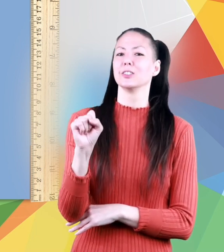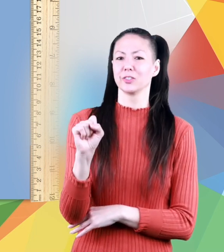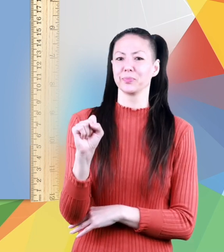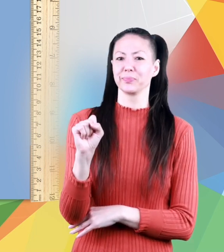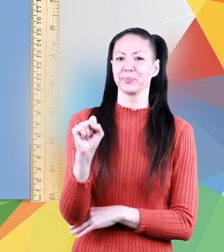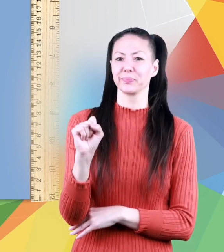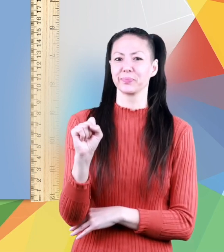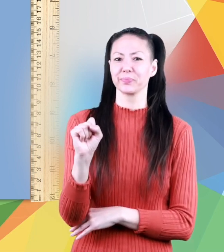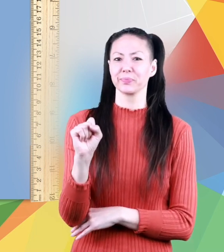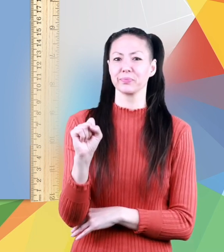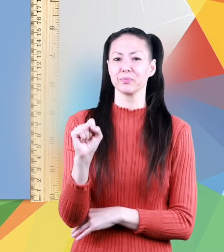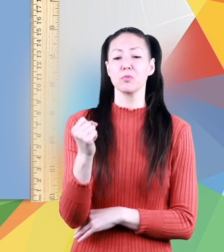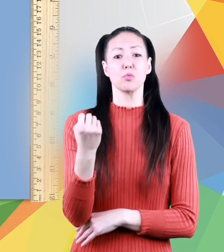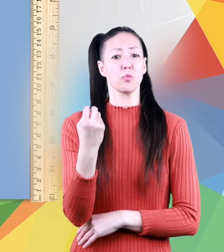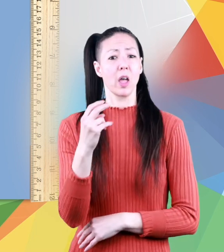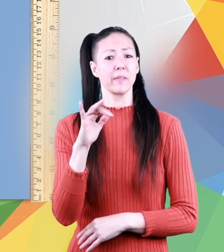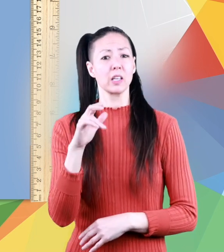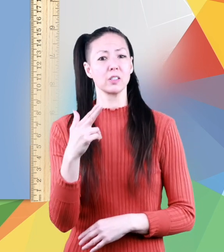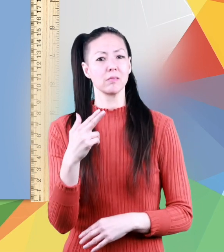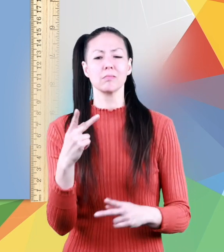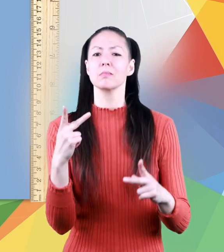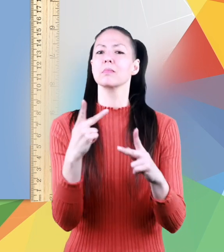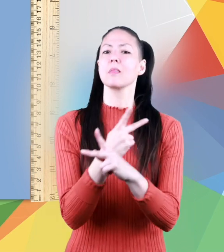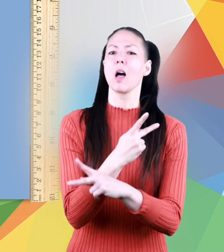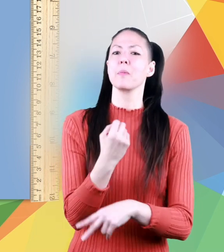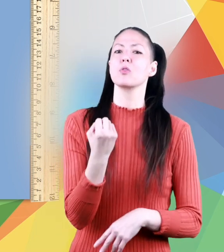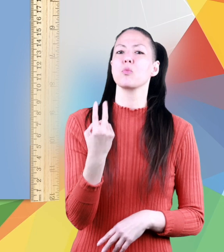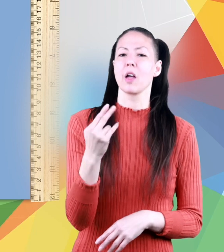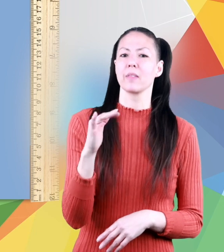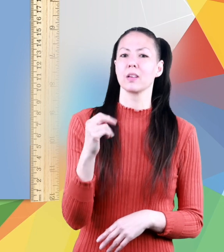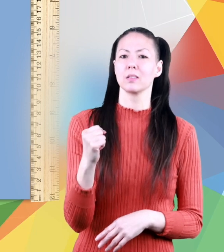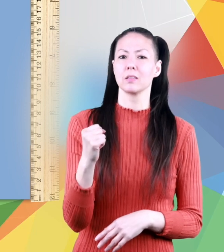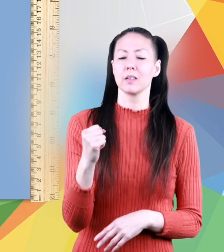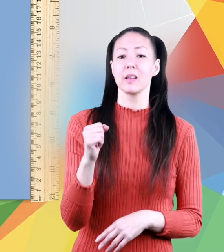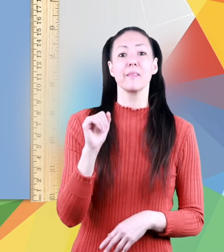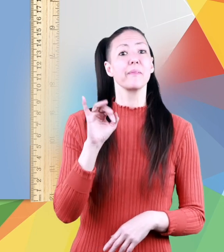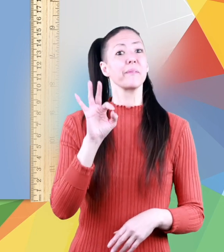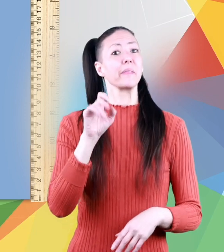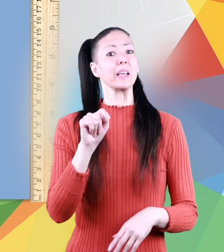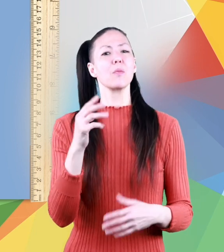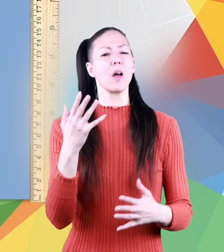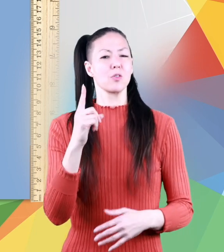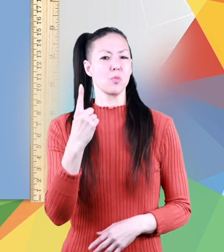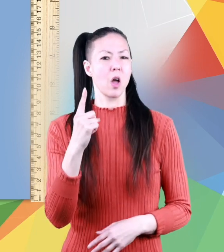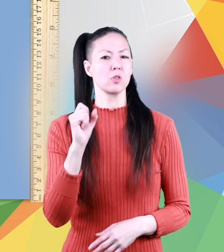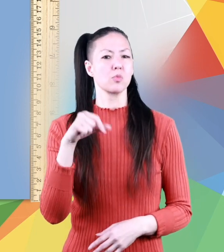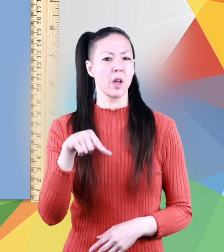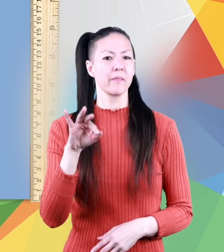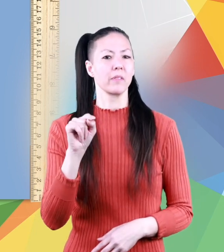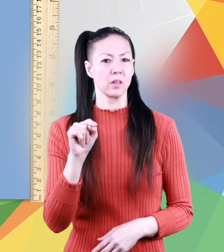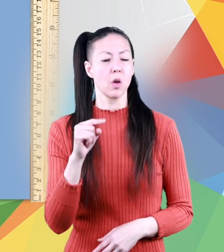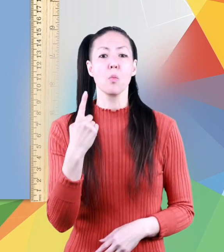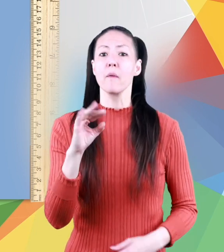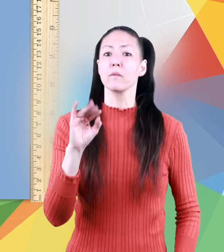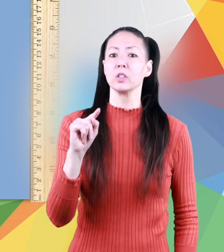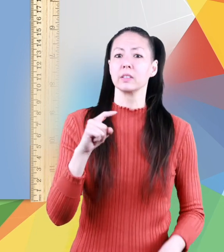square inches twelve inches times twelve inches in feet one square foot one foot times one foot